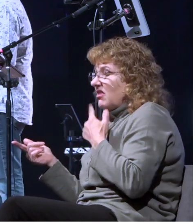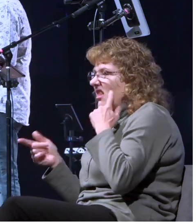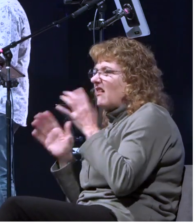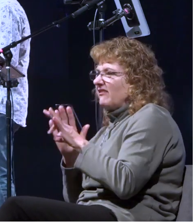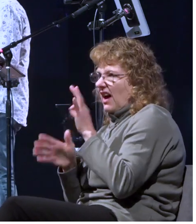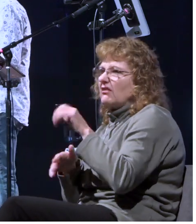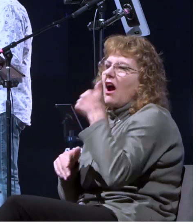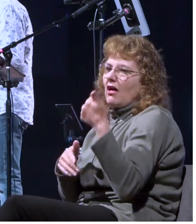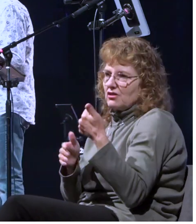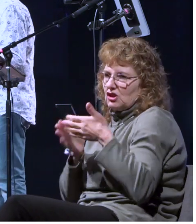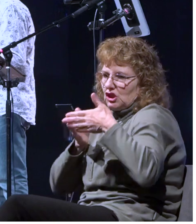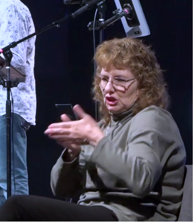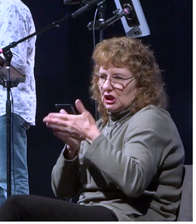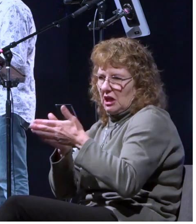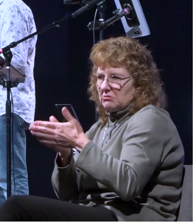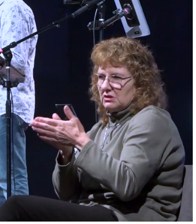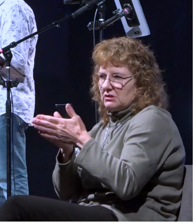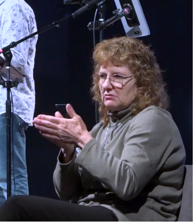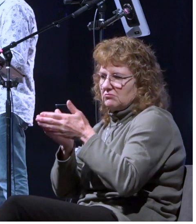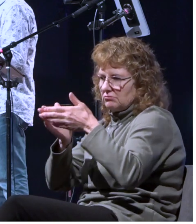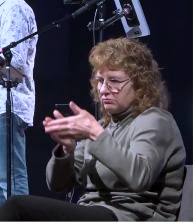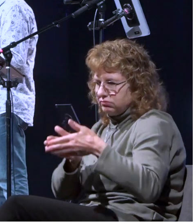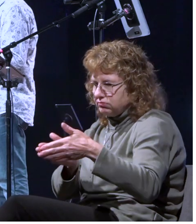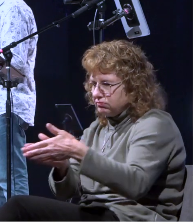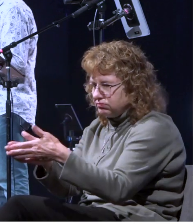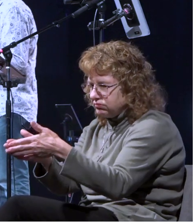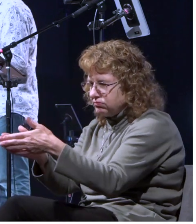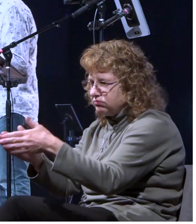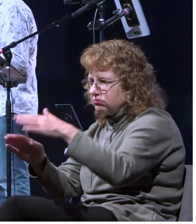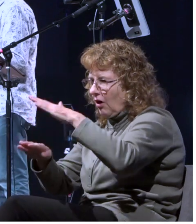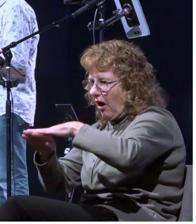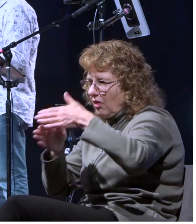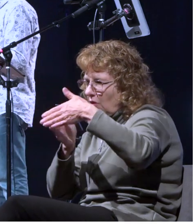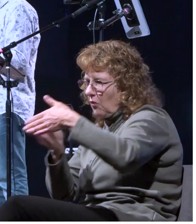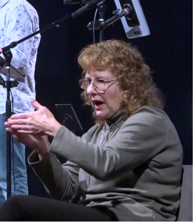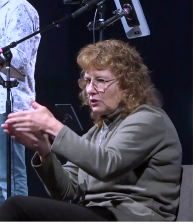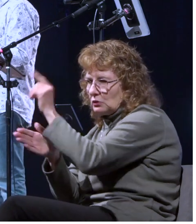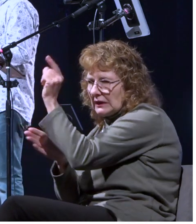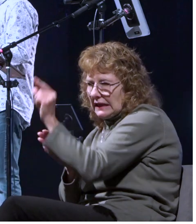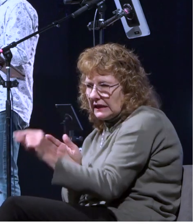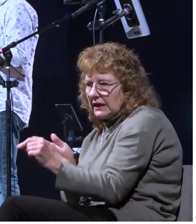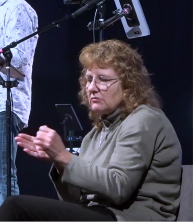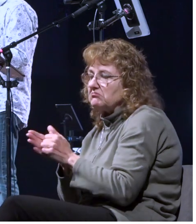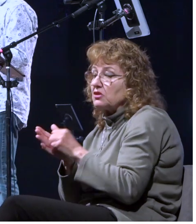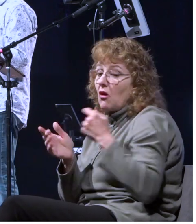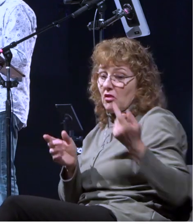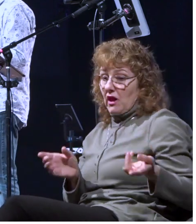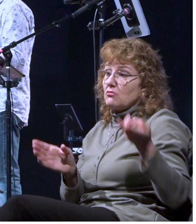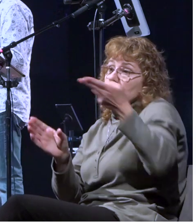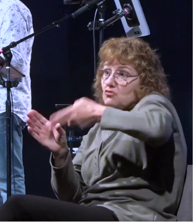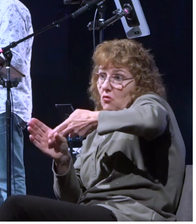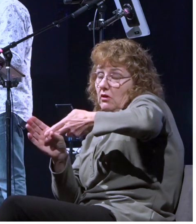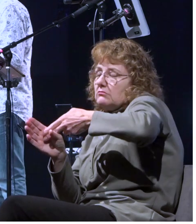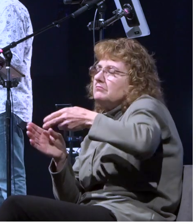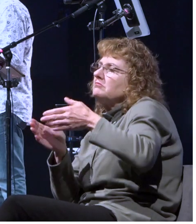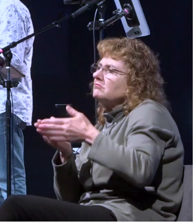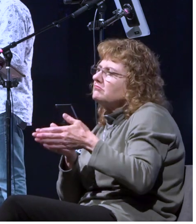ship uh sailing to italy and he put us on board and when we had sailed slowly many days and